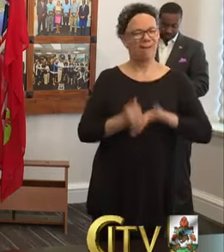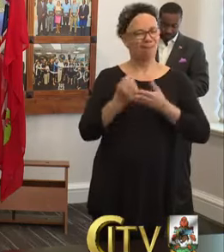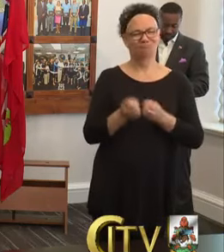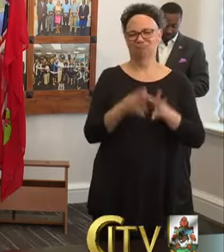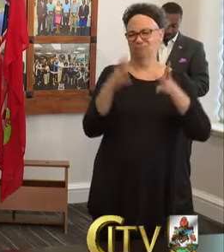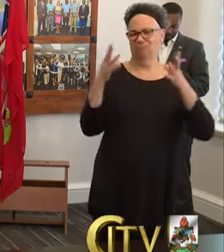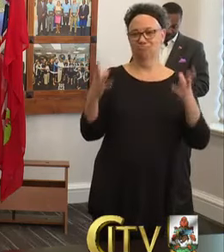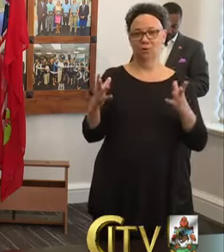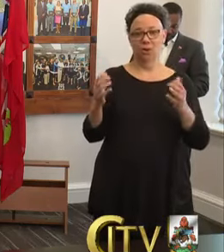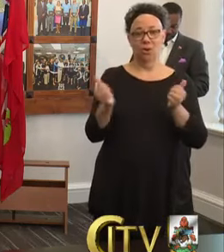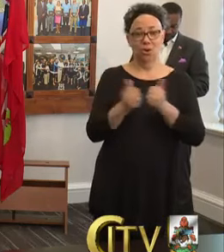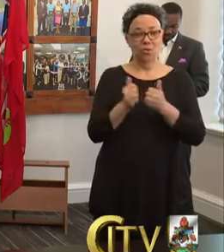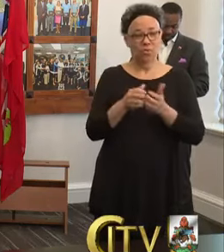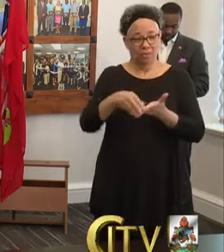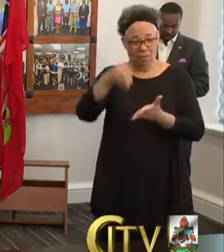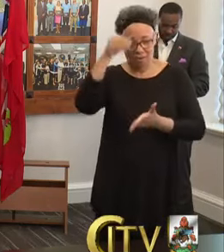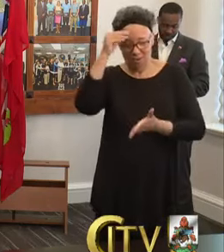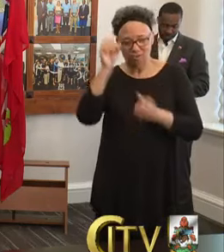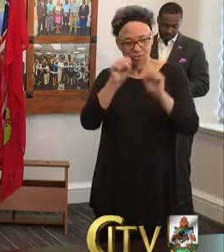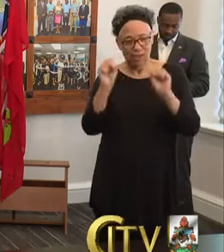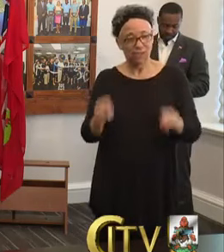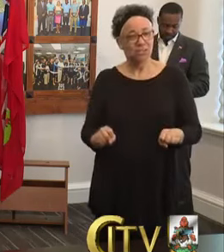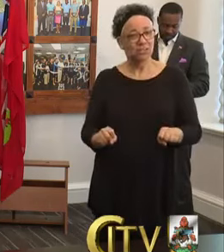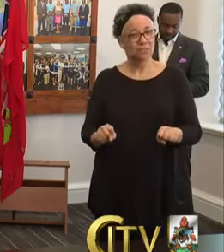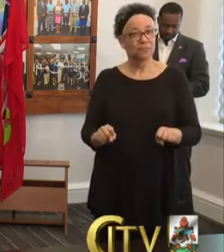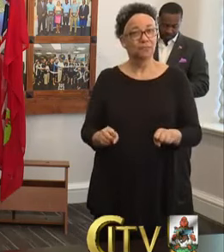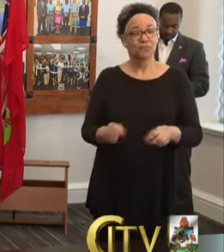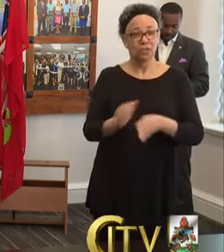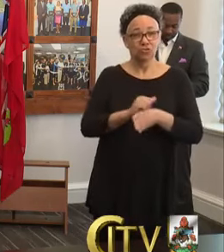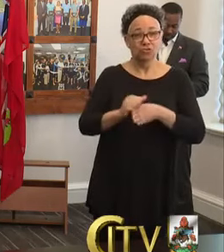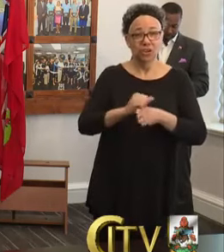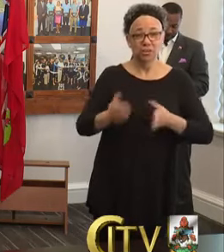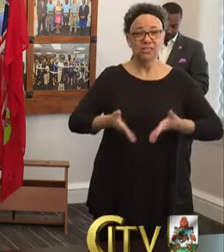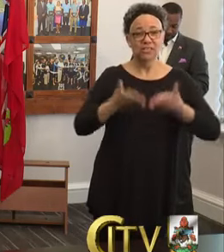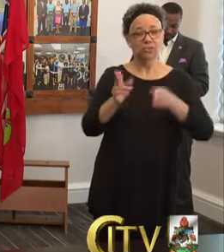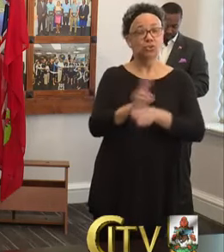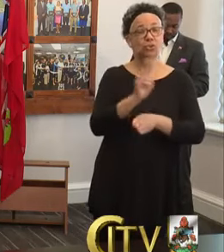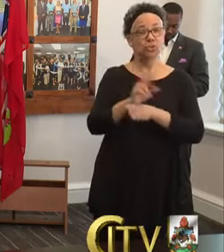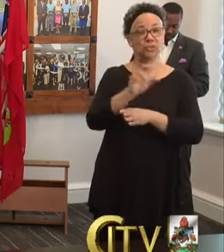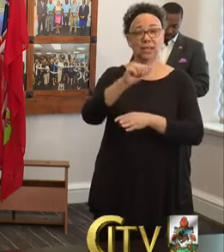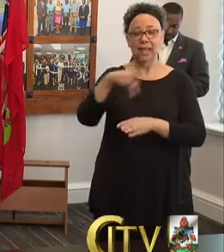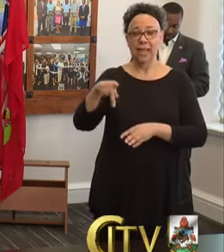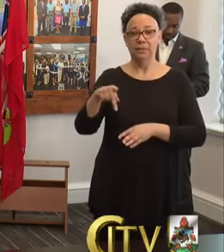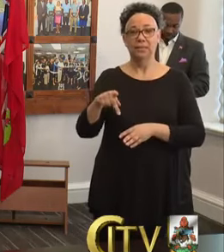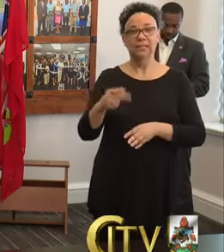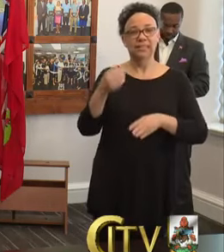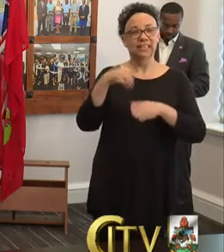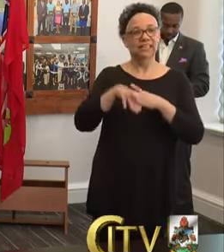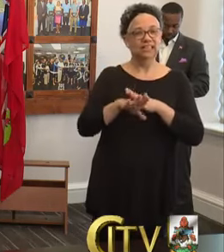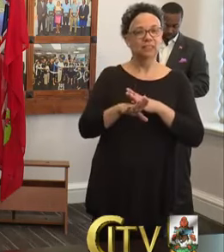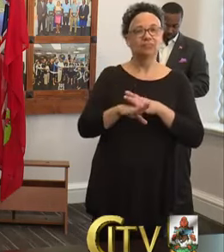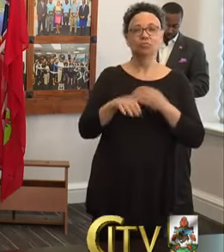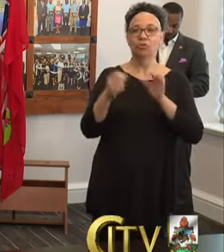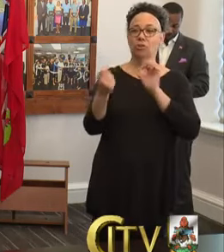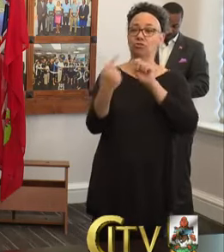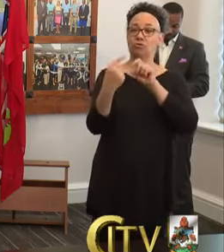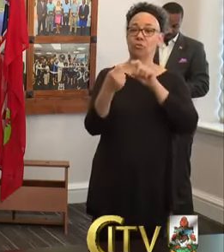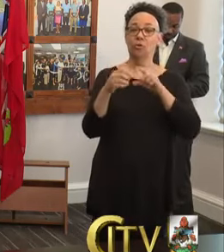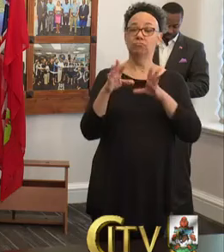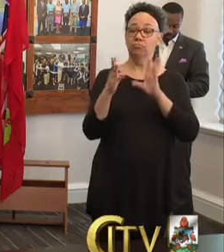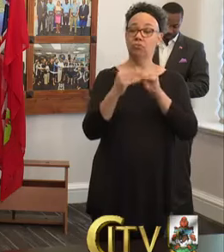of our remote learning strategies. Training was provided in using this application as a remote conferencing tool for school principals,